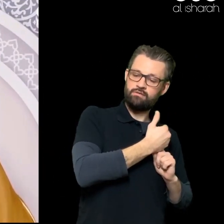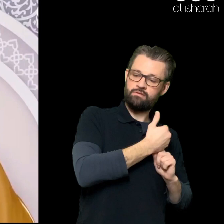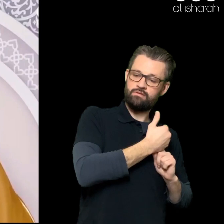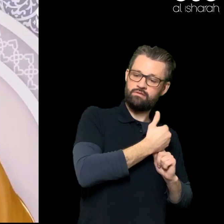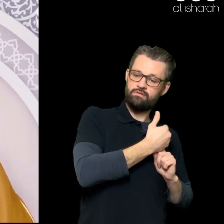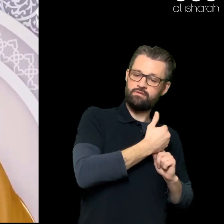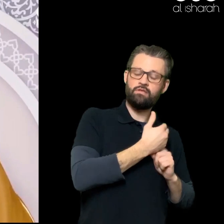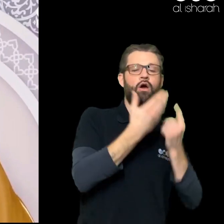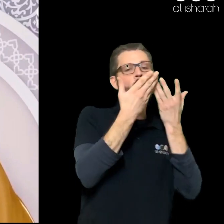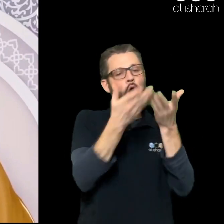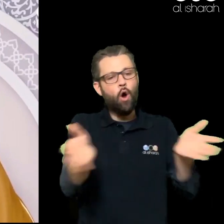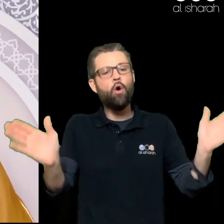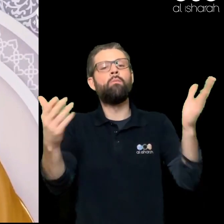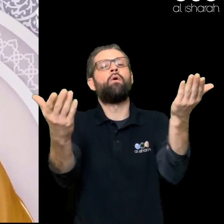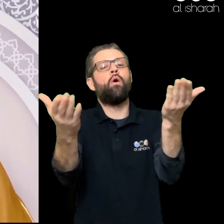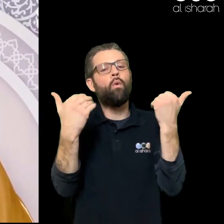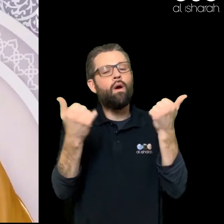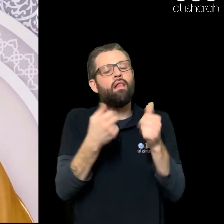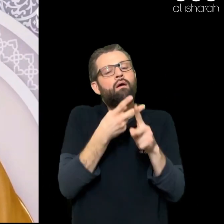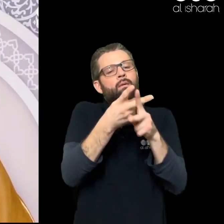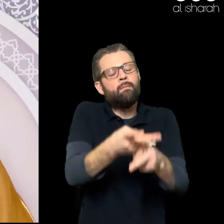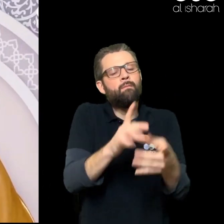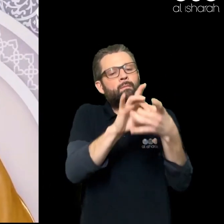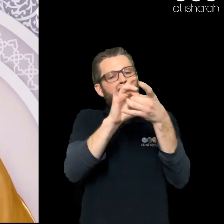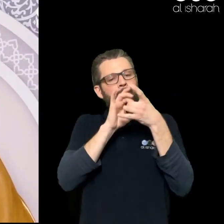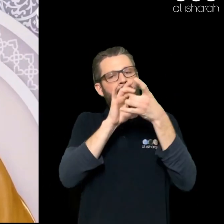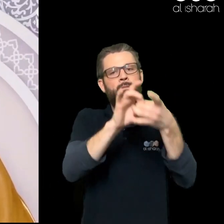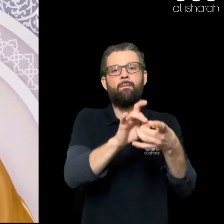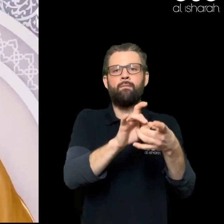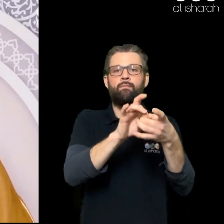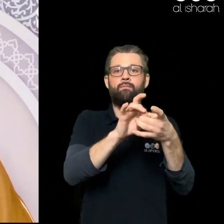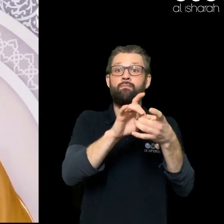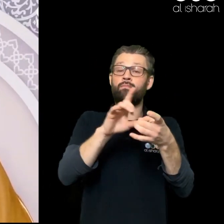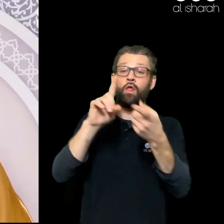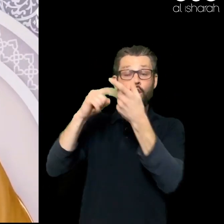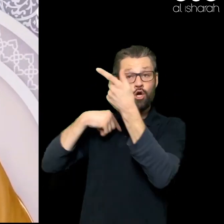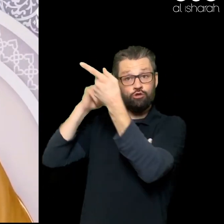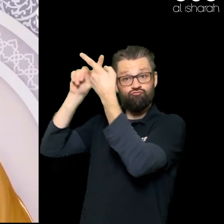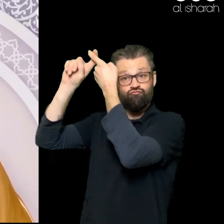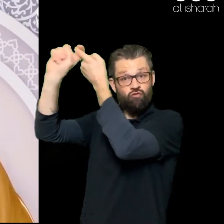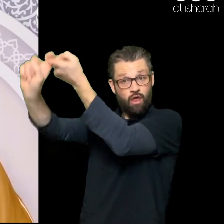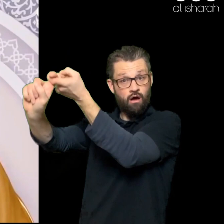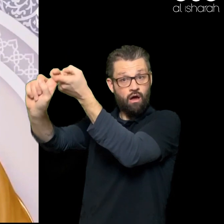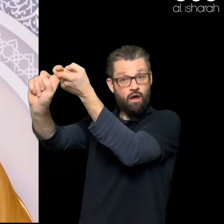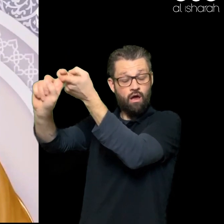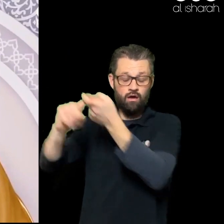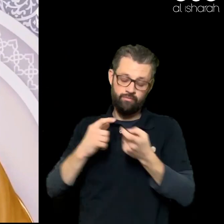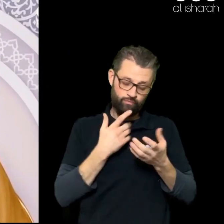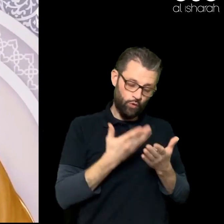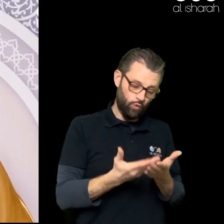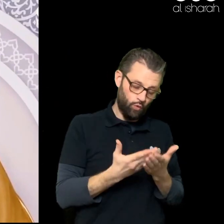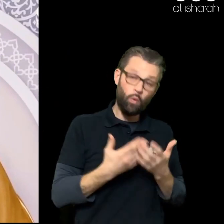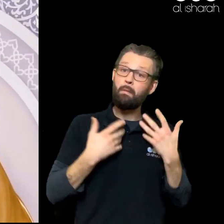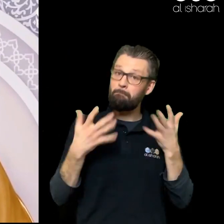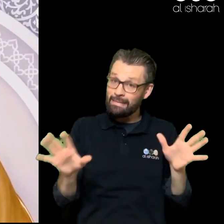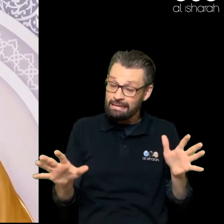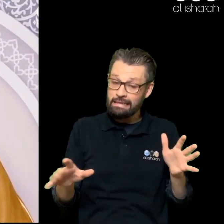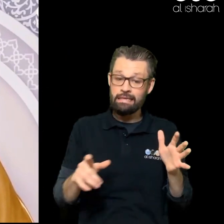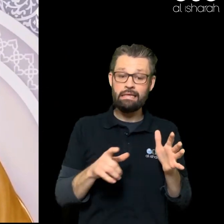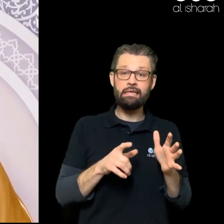brothers and sisters When we rely on Allah We've said our dua Our supplications We need not worry Allah will take care Of